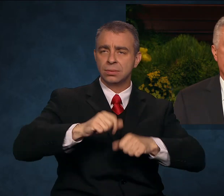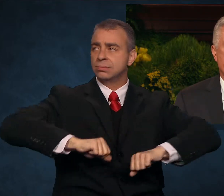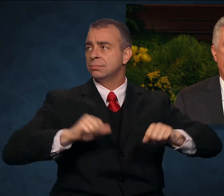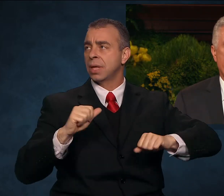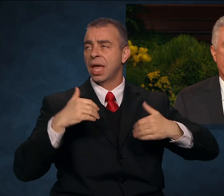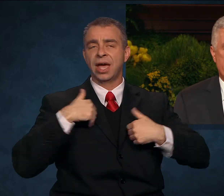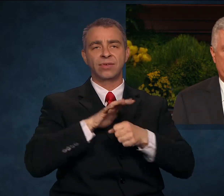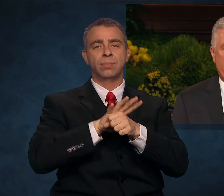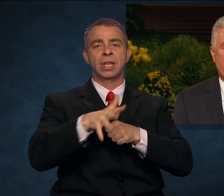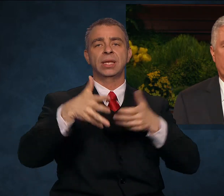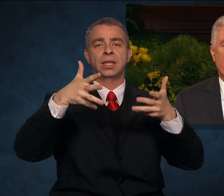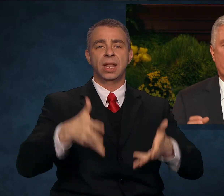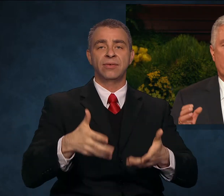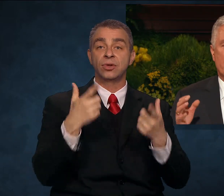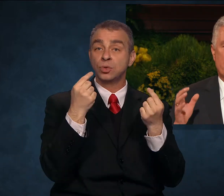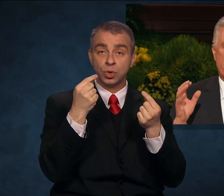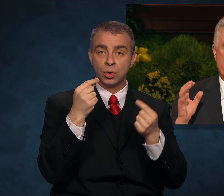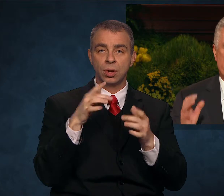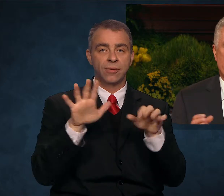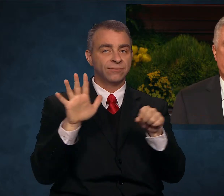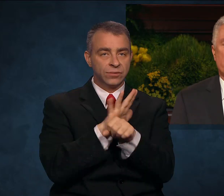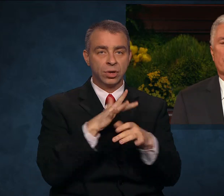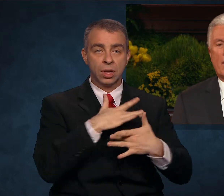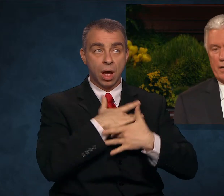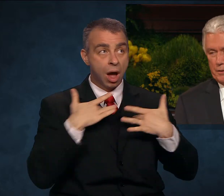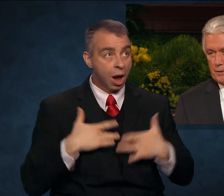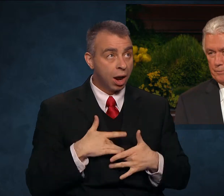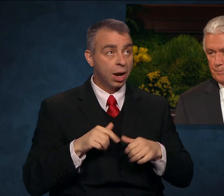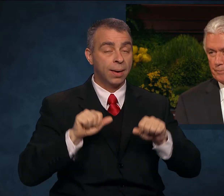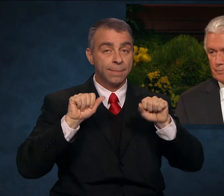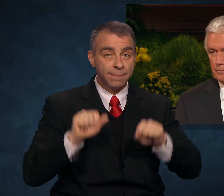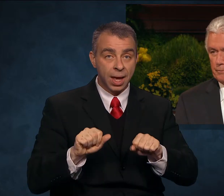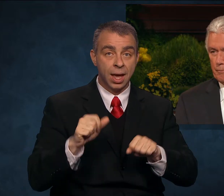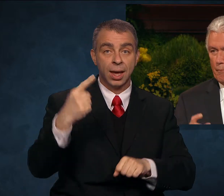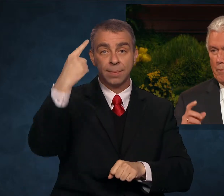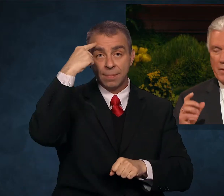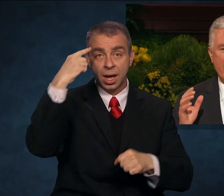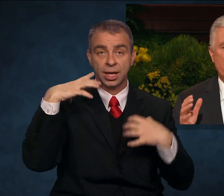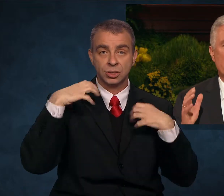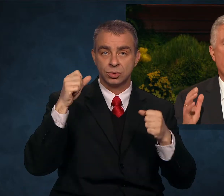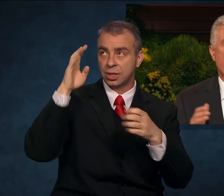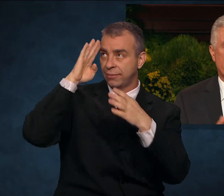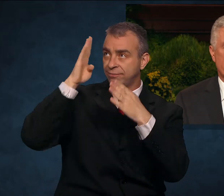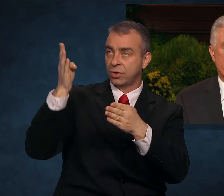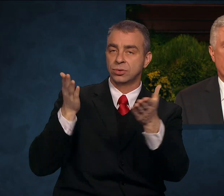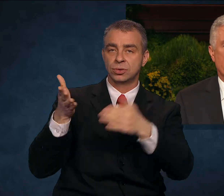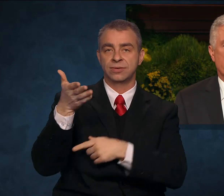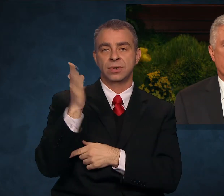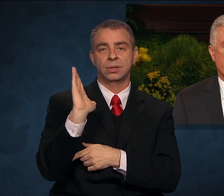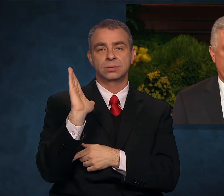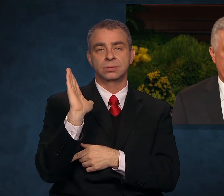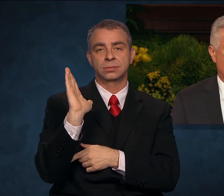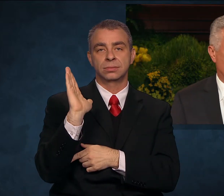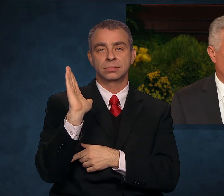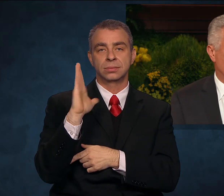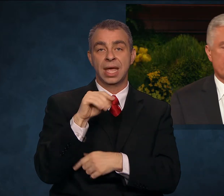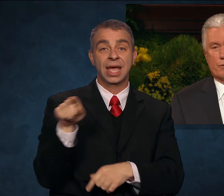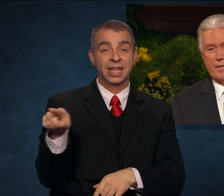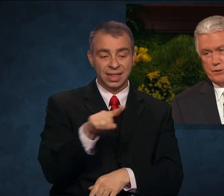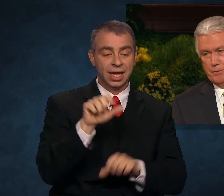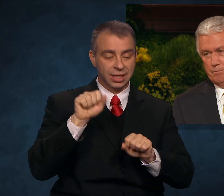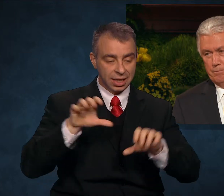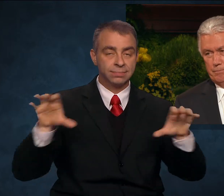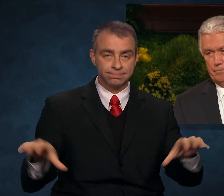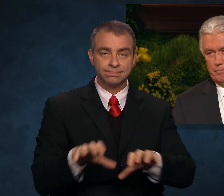might, mind, and strength to the service of God. They will not sleep through the